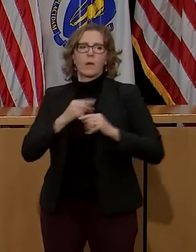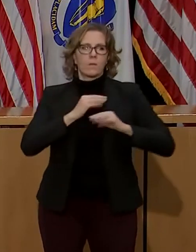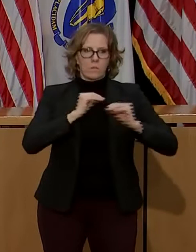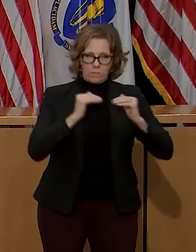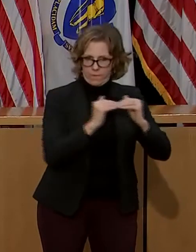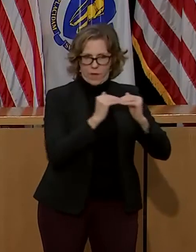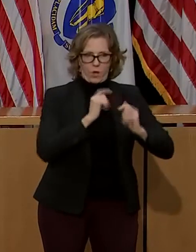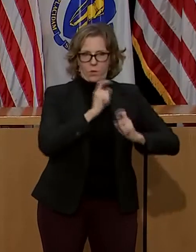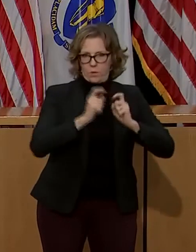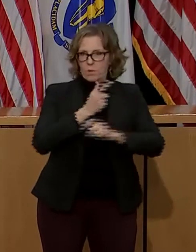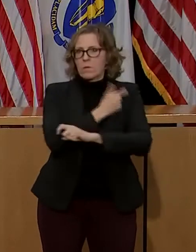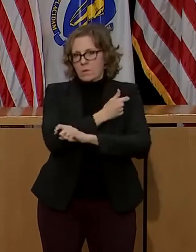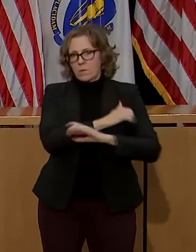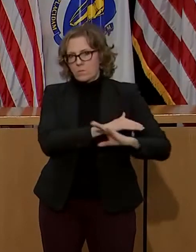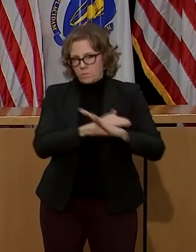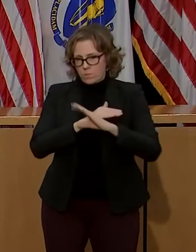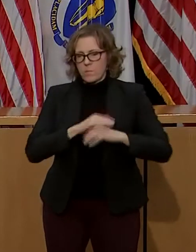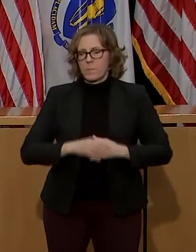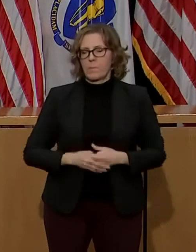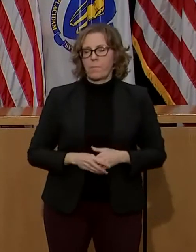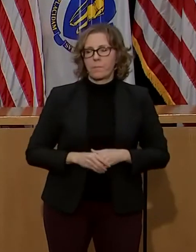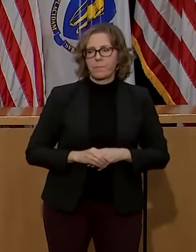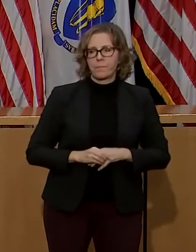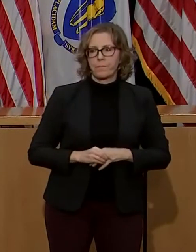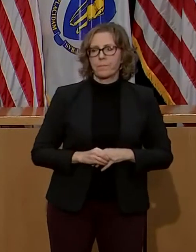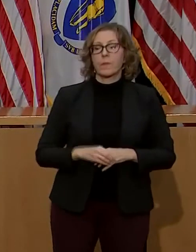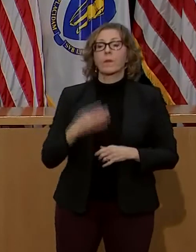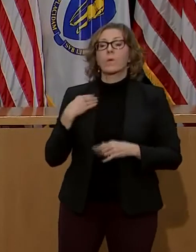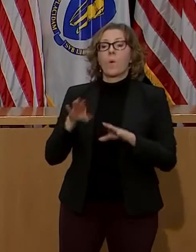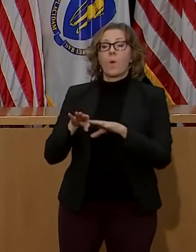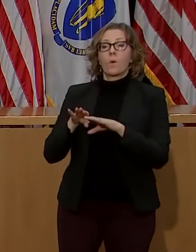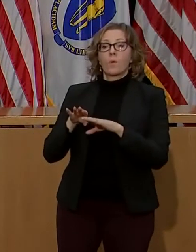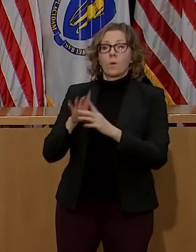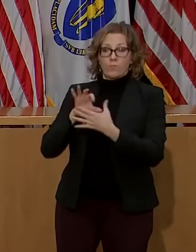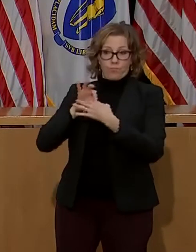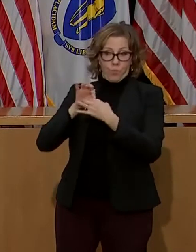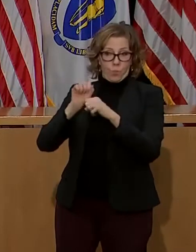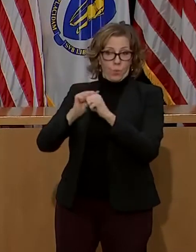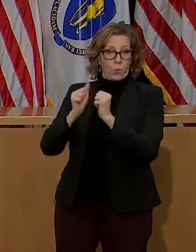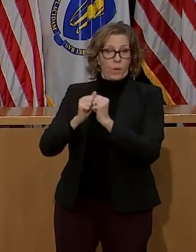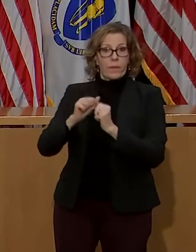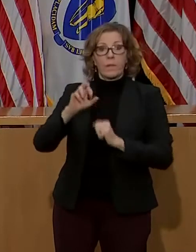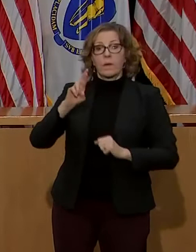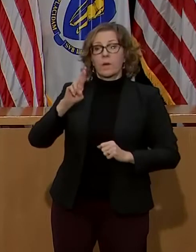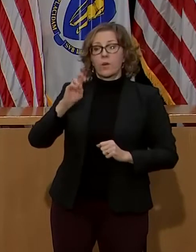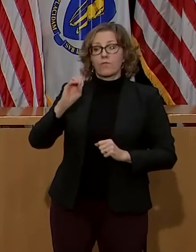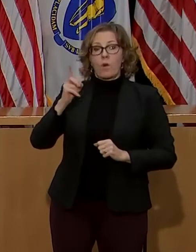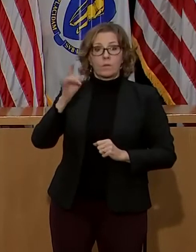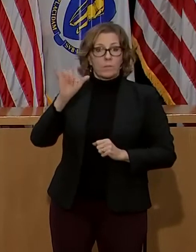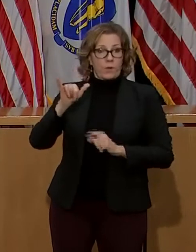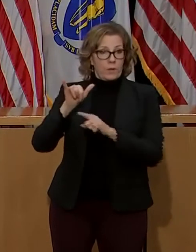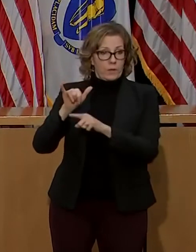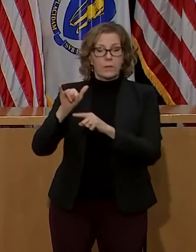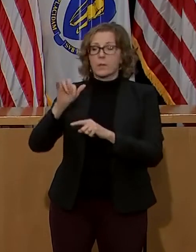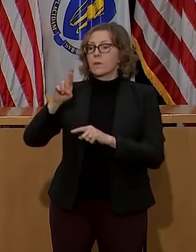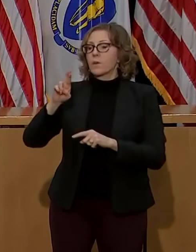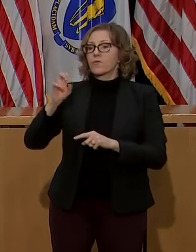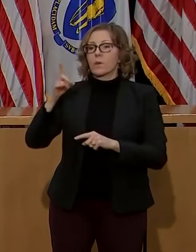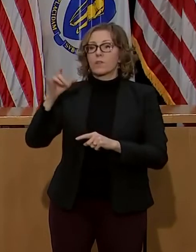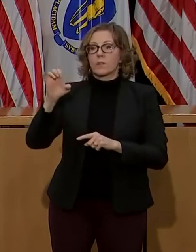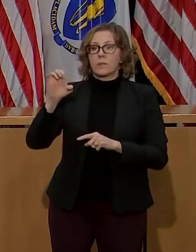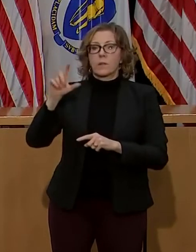In addition to collaborating with the city in the opening of the Reggie Lewis Center, going forward, it is our expectation